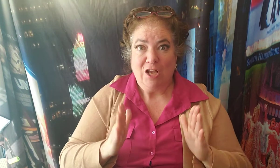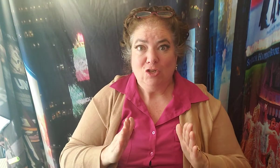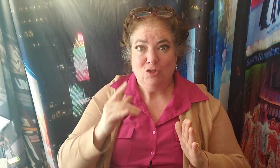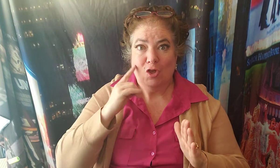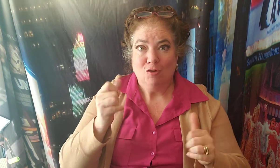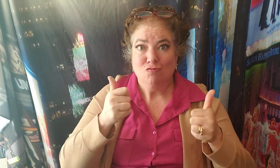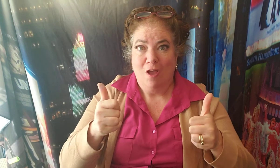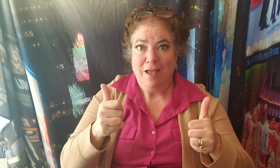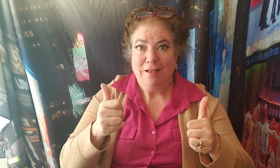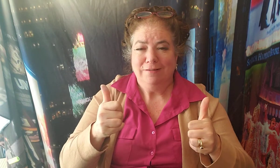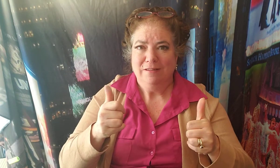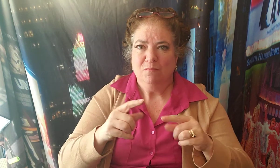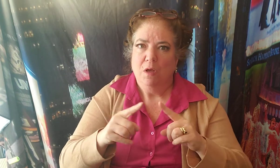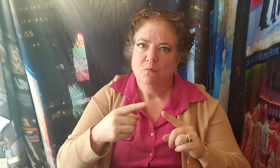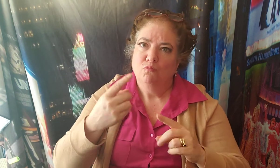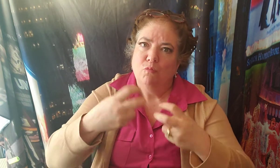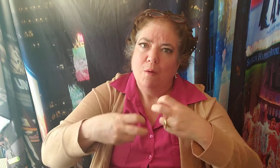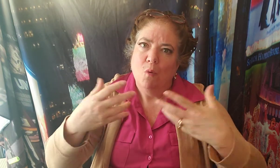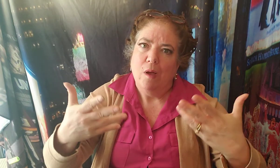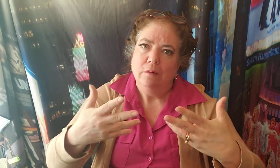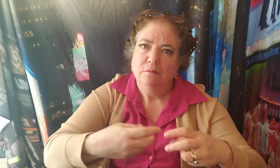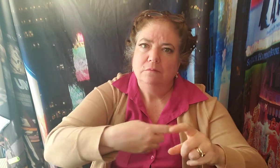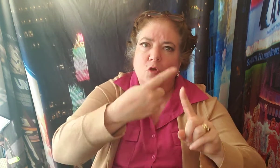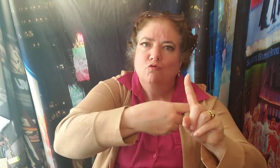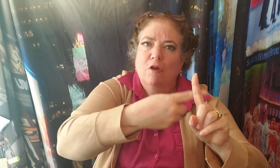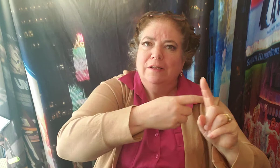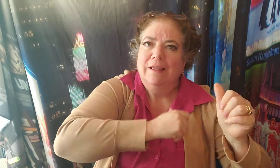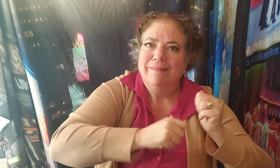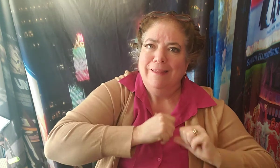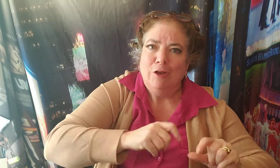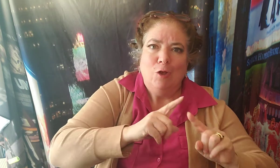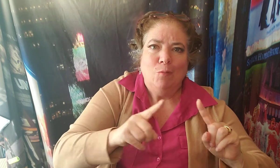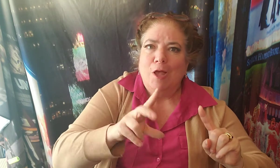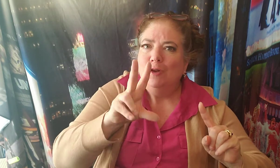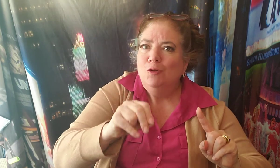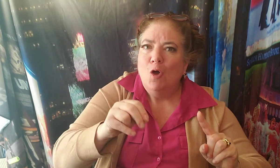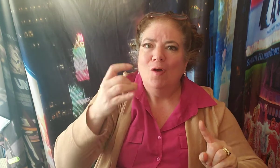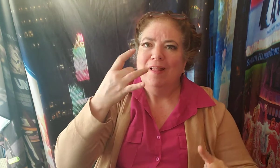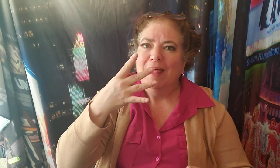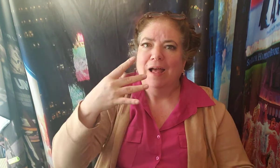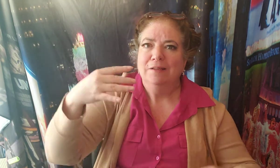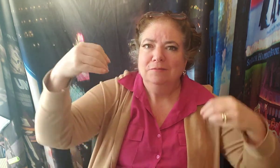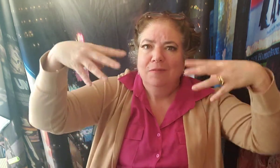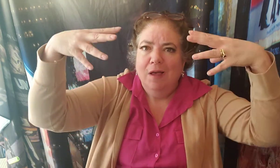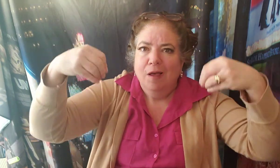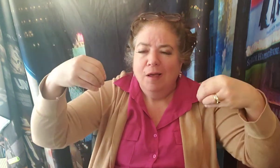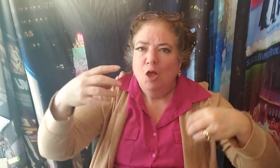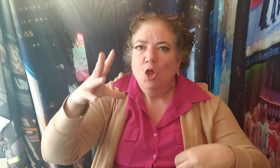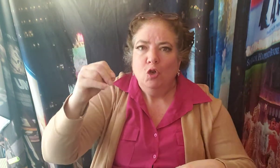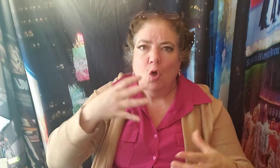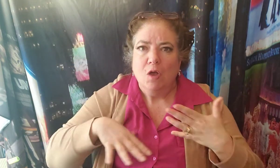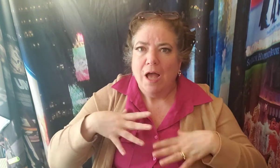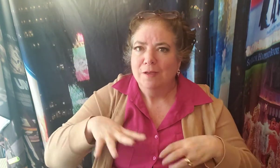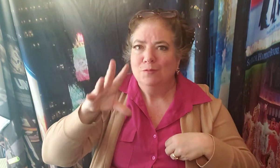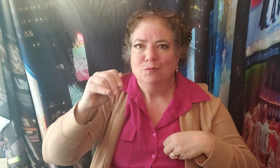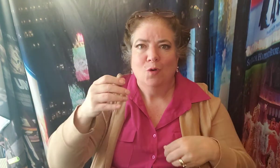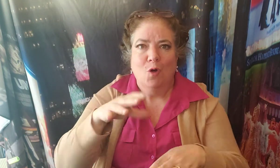theater, but we didn't rent lights or costumes or sets. It was a fair stage with one bulb, the work light,